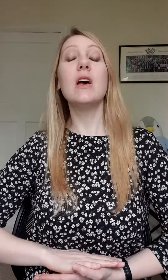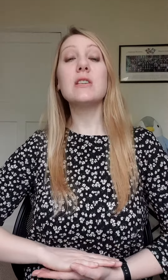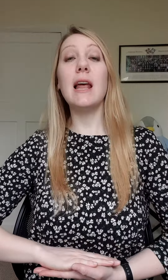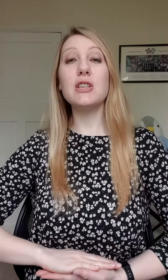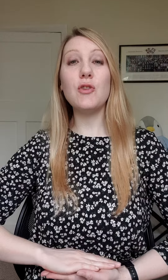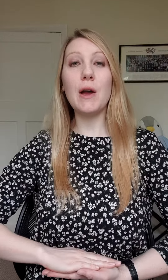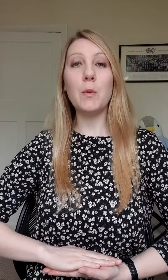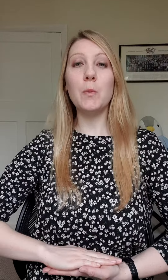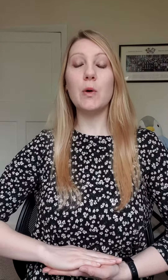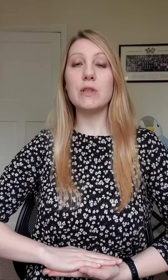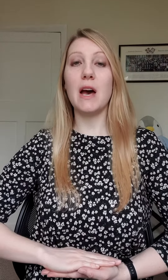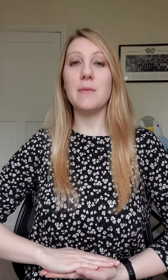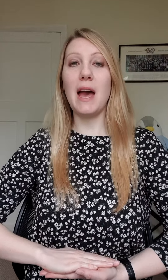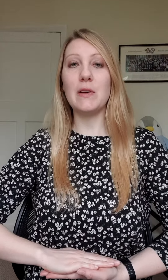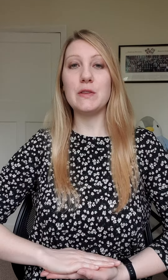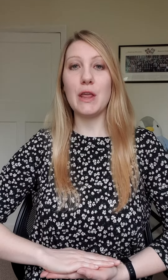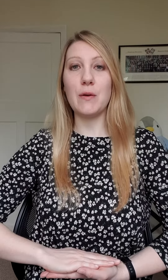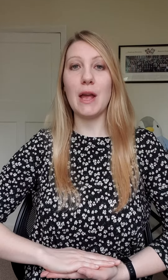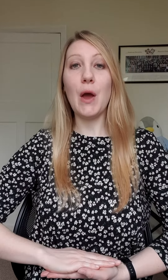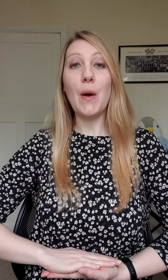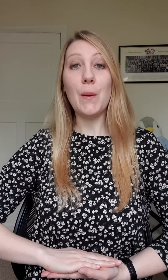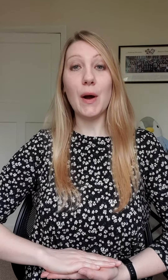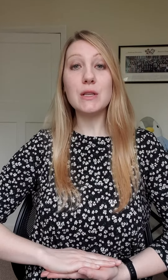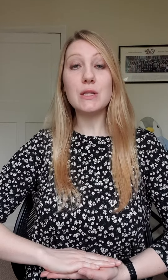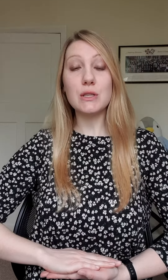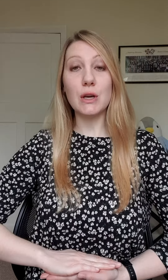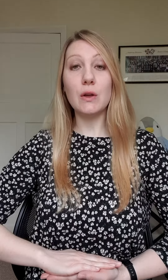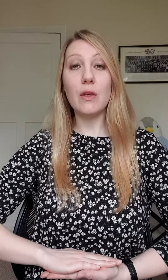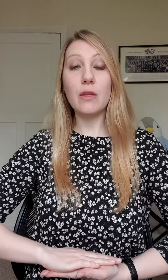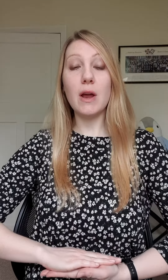So, let's try it one more time after three. One, two, three.